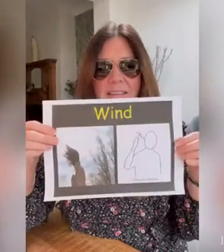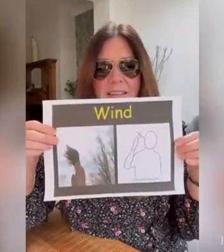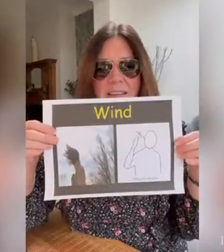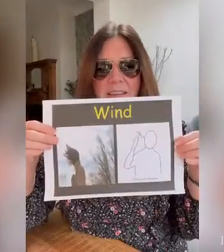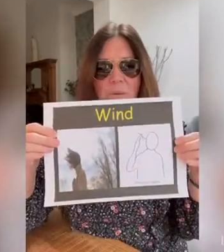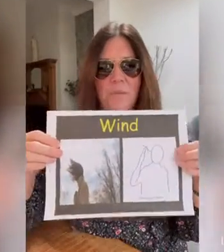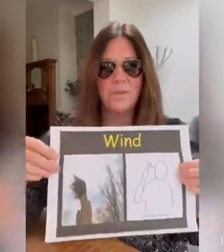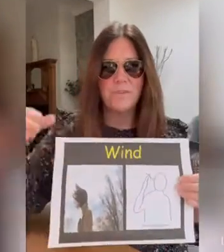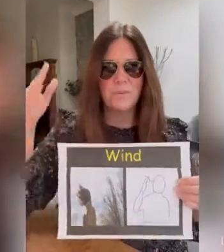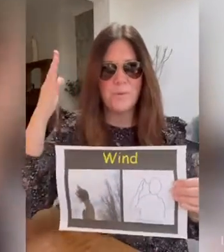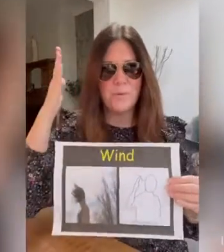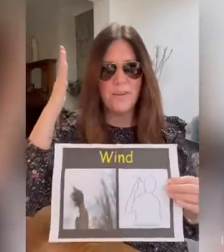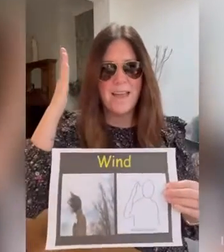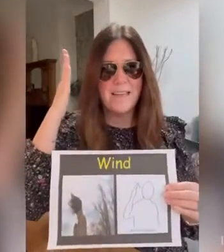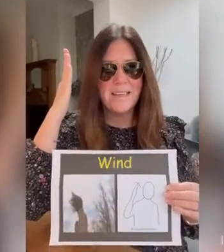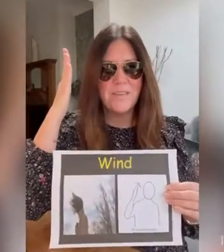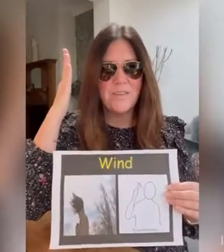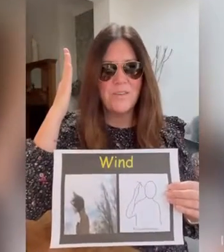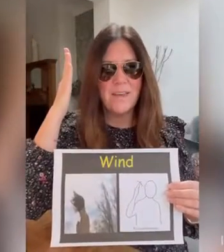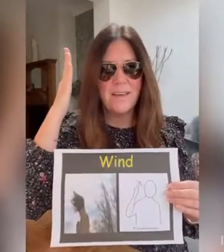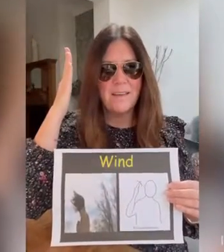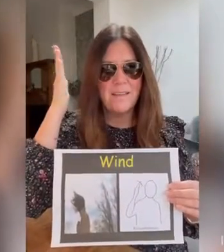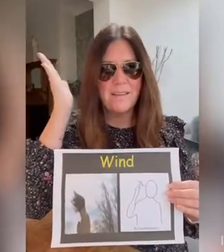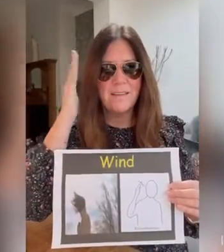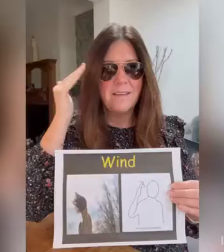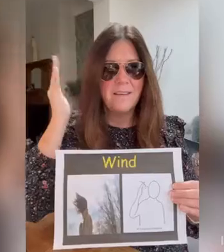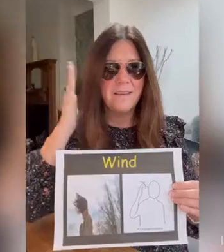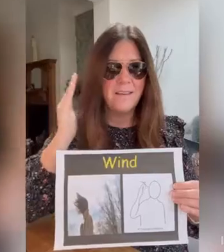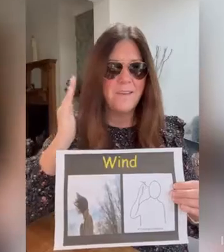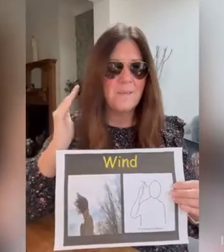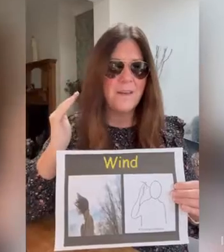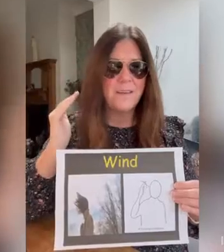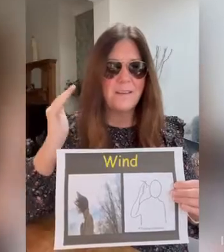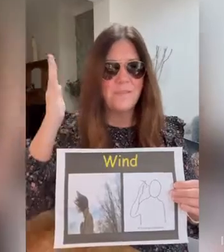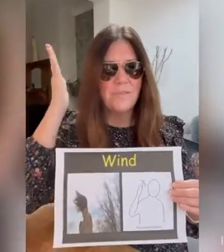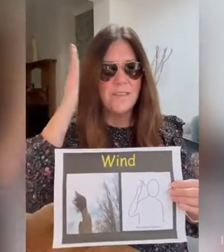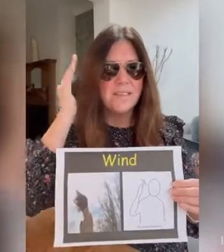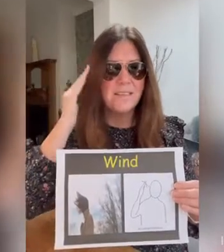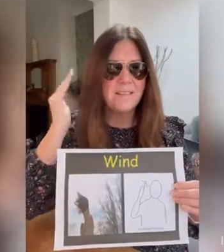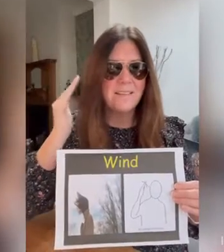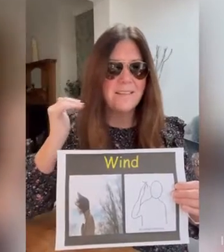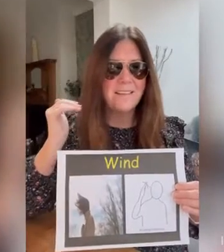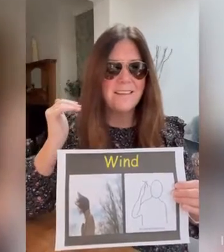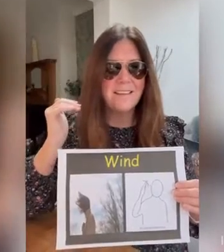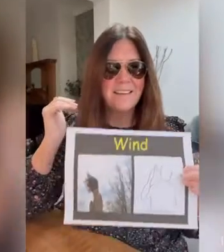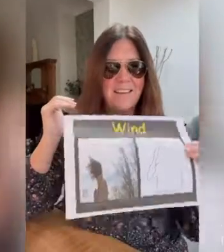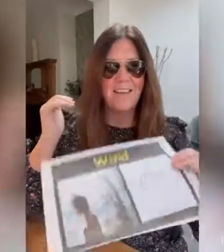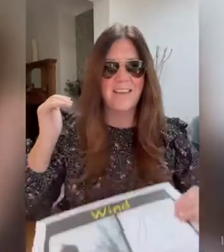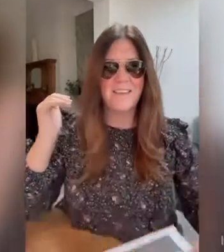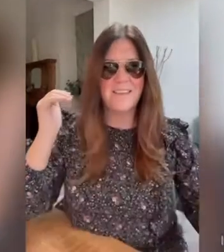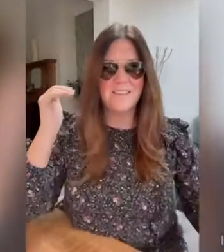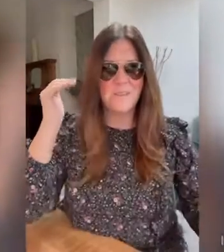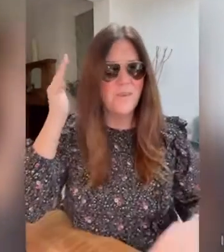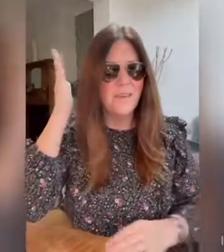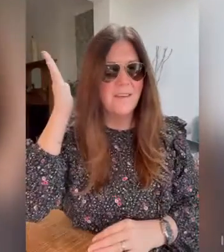And what you do is you put your hand next to your ear and you make a little flutter like that next to your ear.